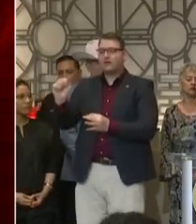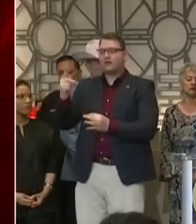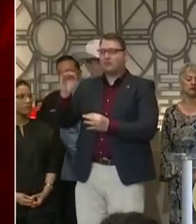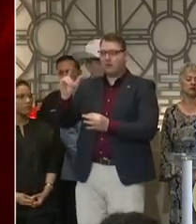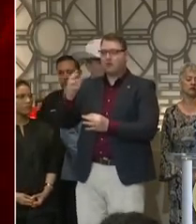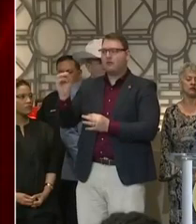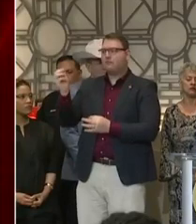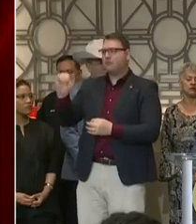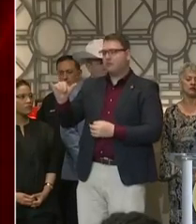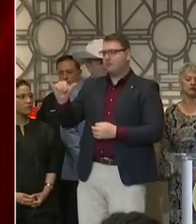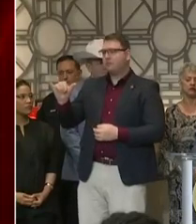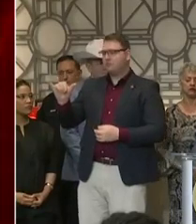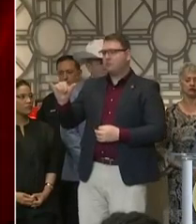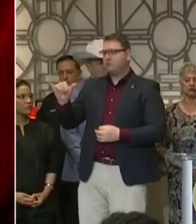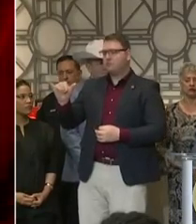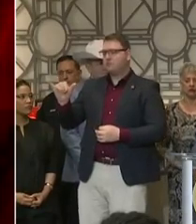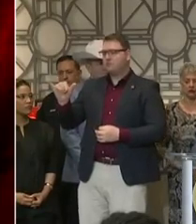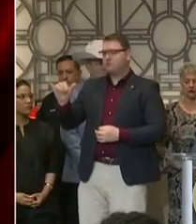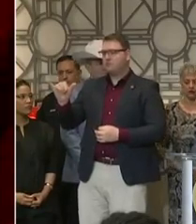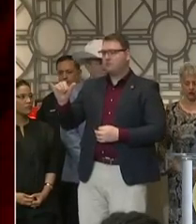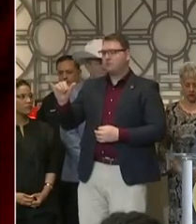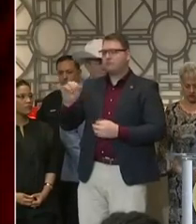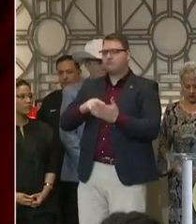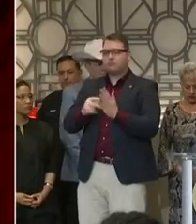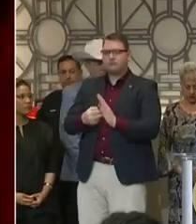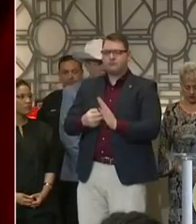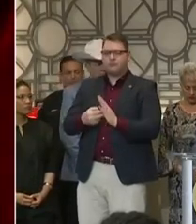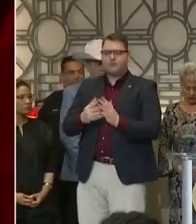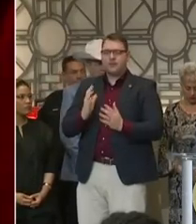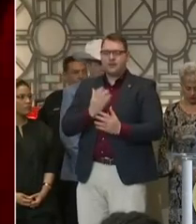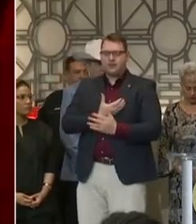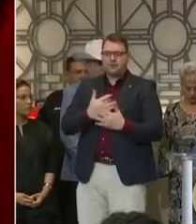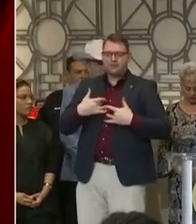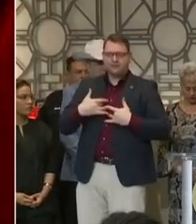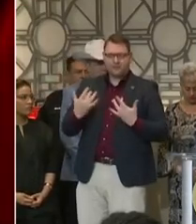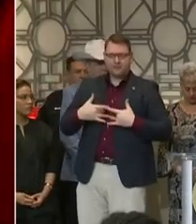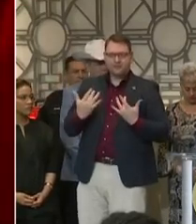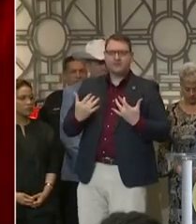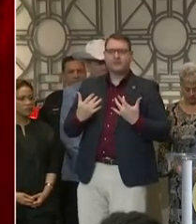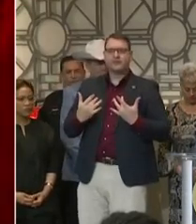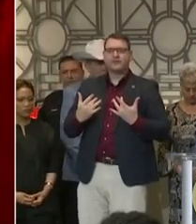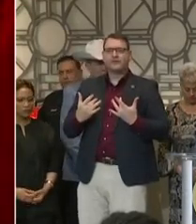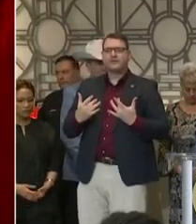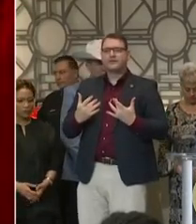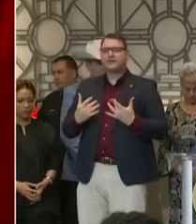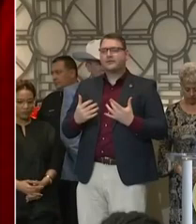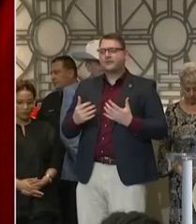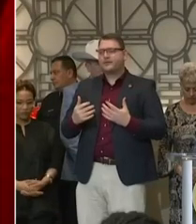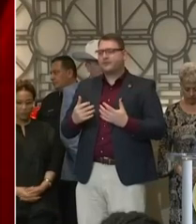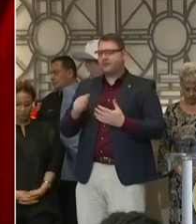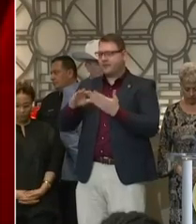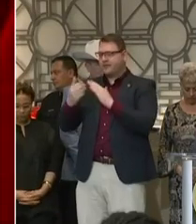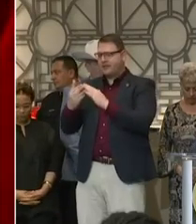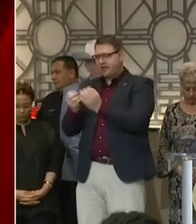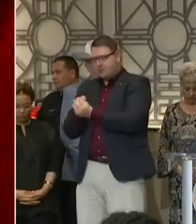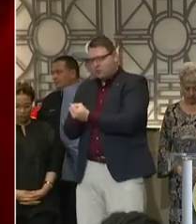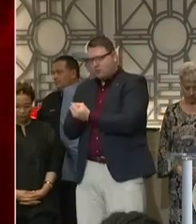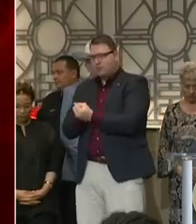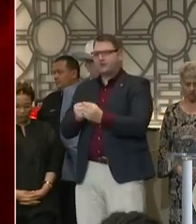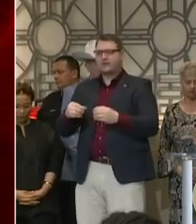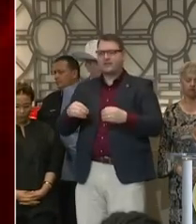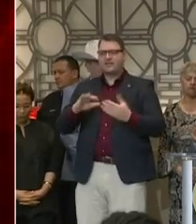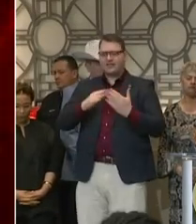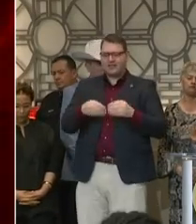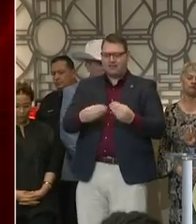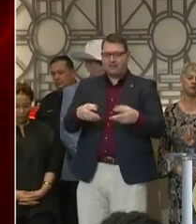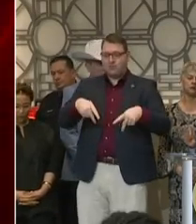And so all of the events for us that are city produced, co-sponsored, and permitted for the